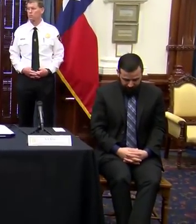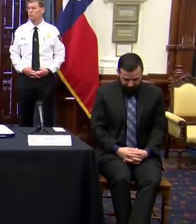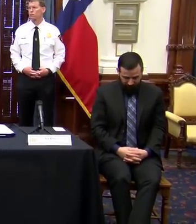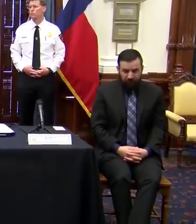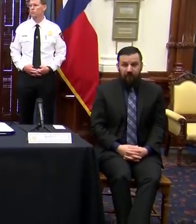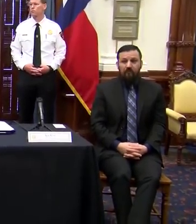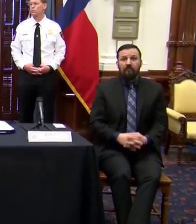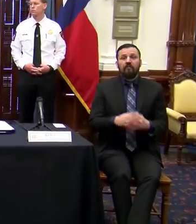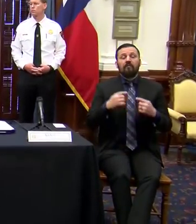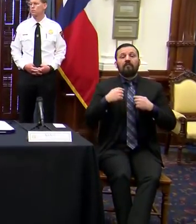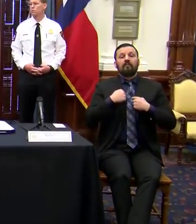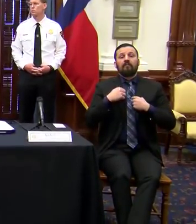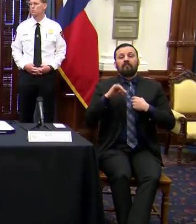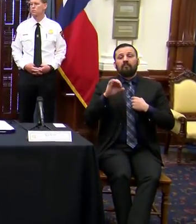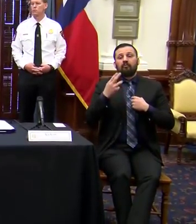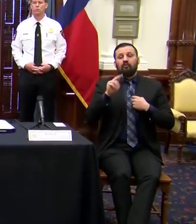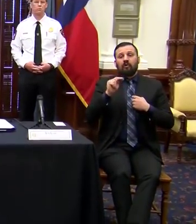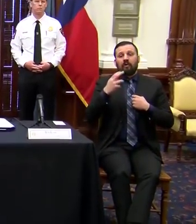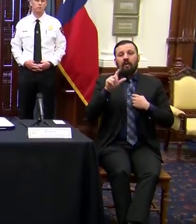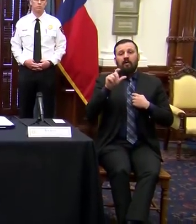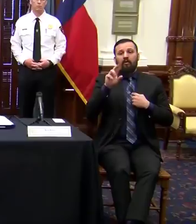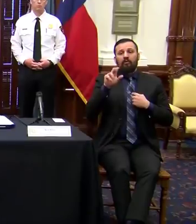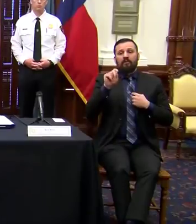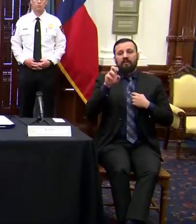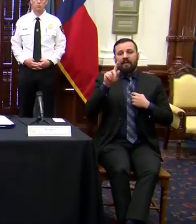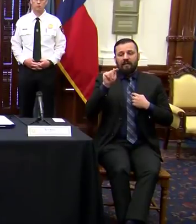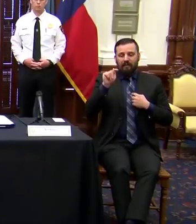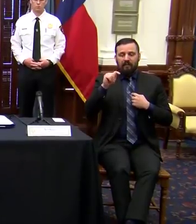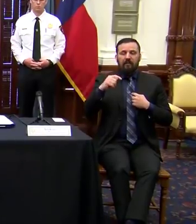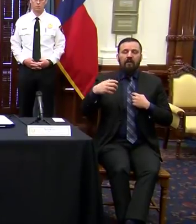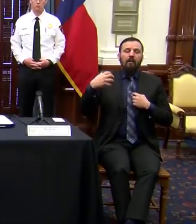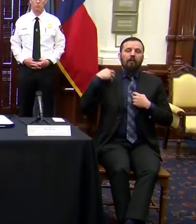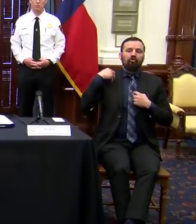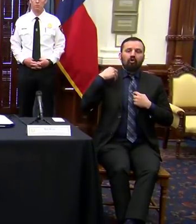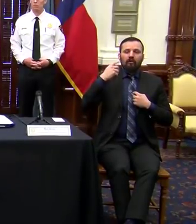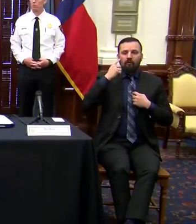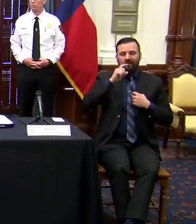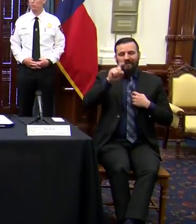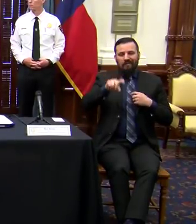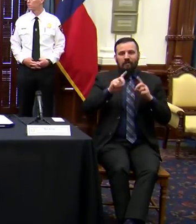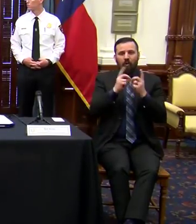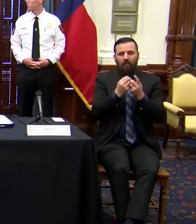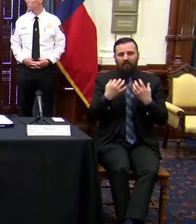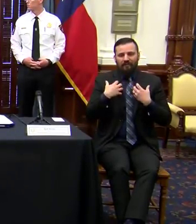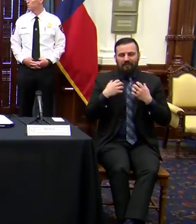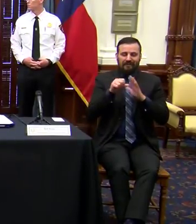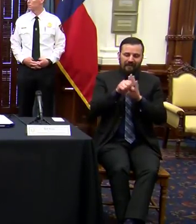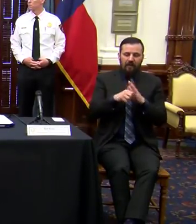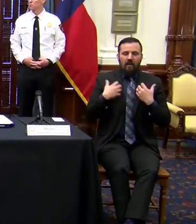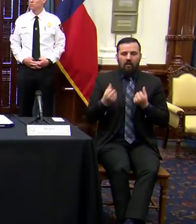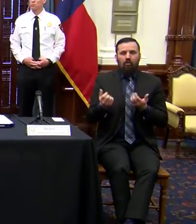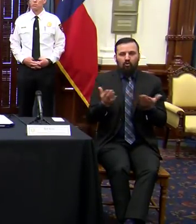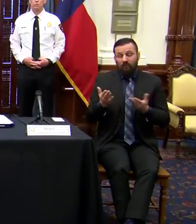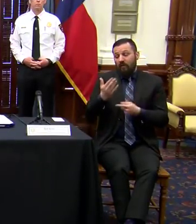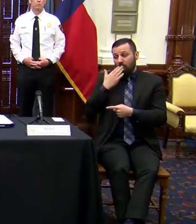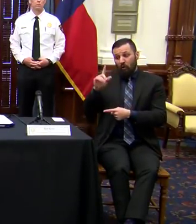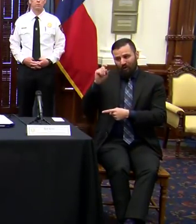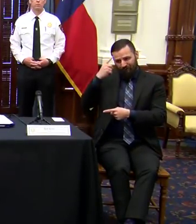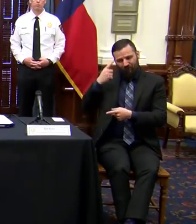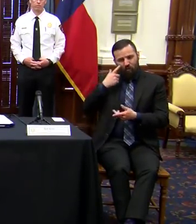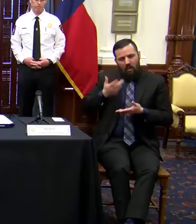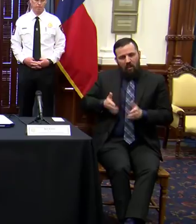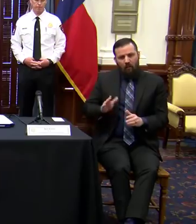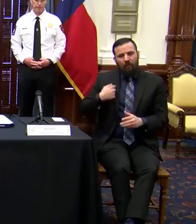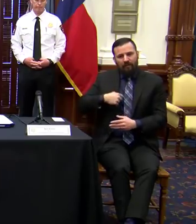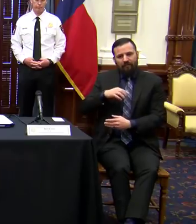Very good. I'm John Hellerstedt. I'm the Commissioner for the Texas Department of State Health Services. Thank you, Governor, for allowing me to participate. As you